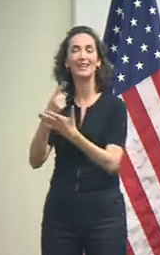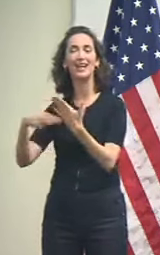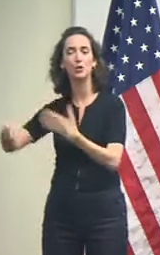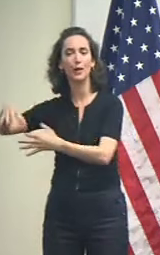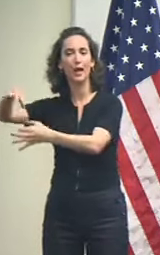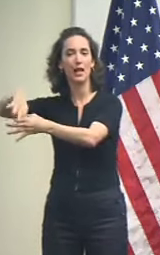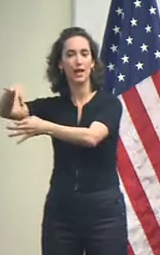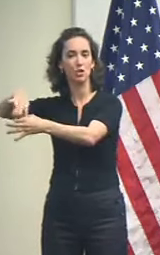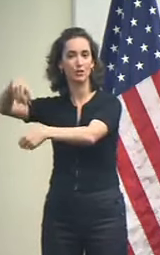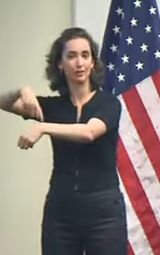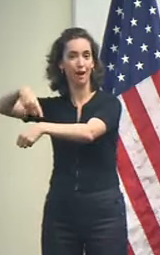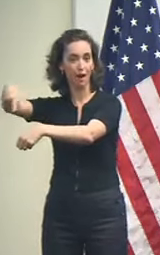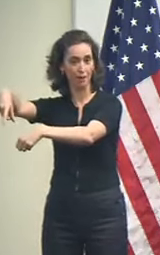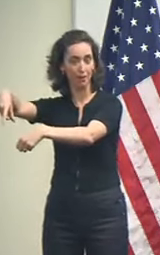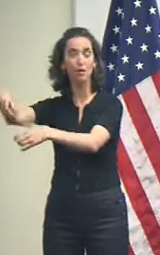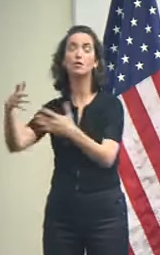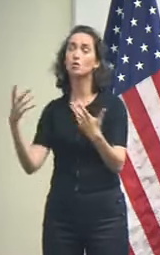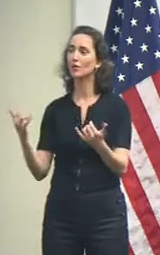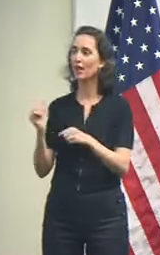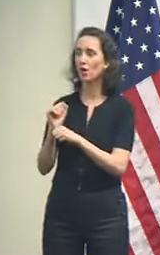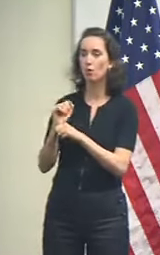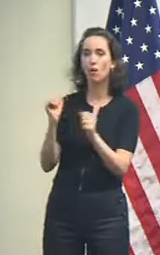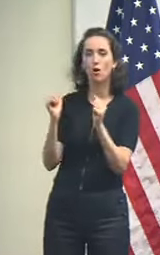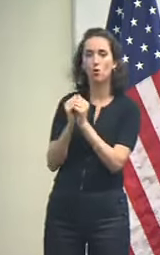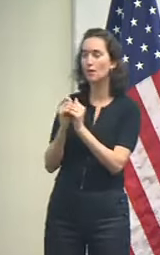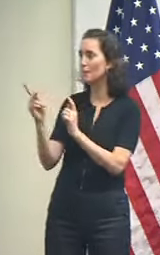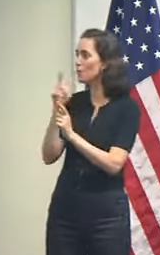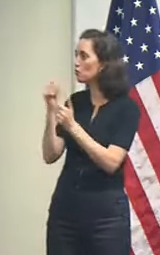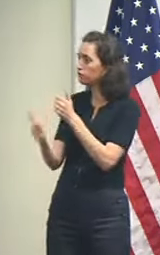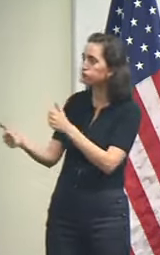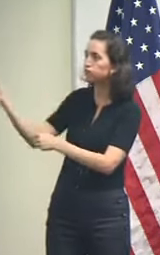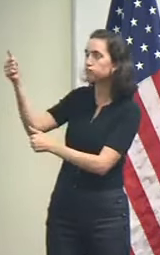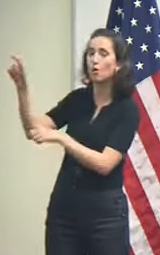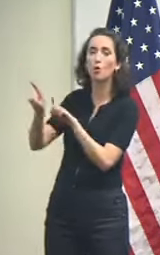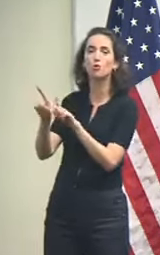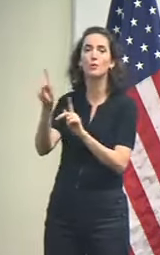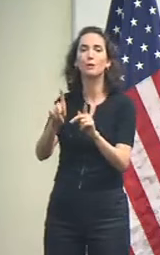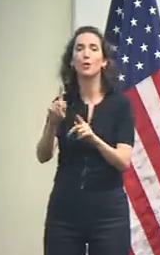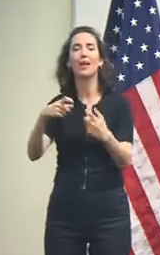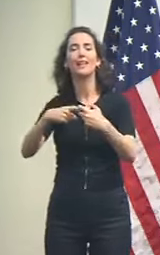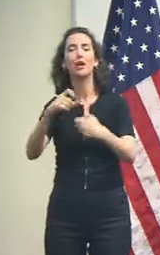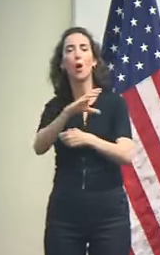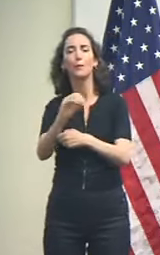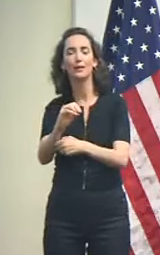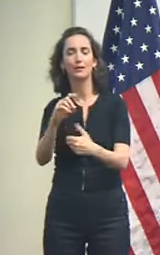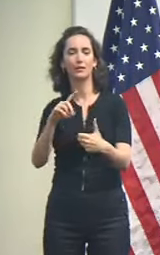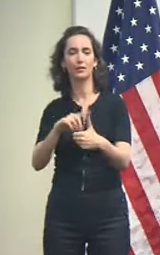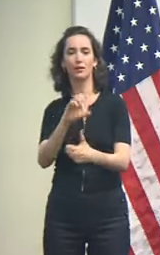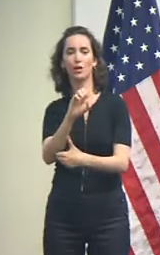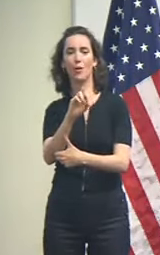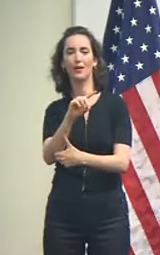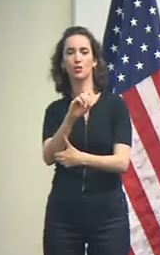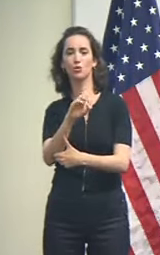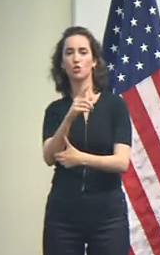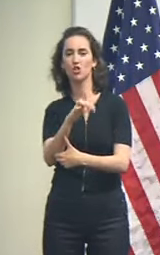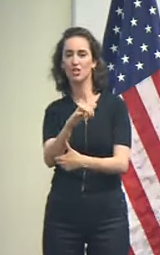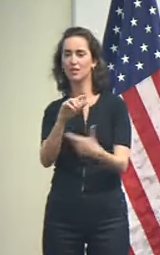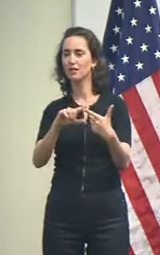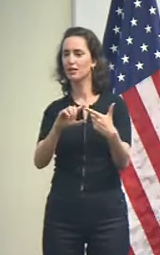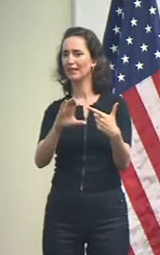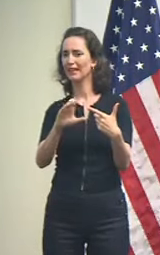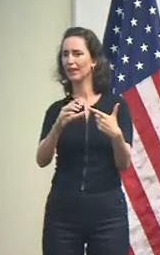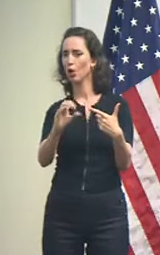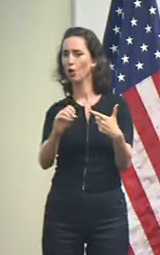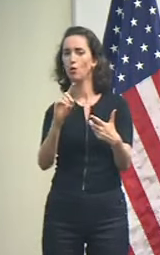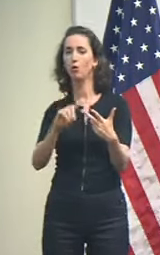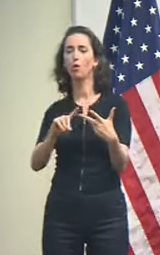but also with the individual electric companies, and those are being primarily Intergy, Clico, and Intergy New Orleans, so that